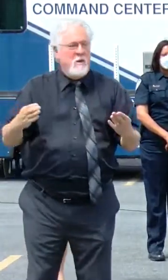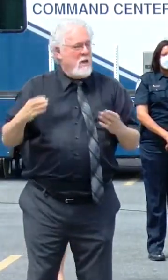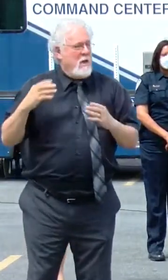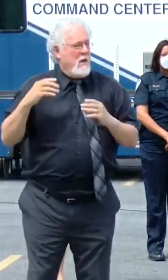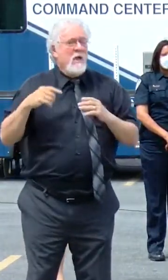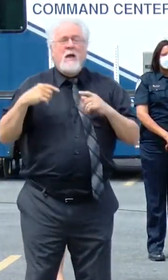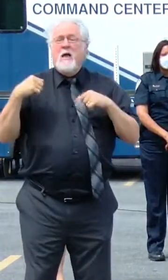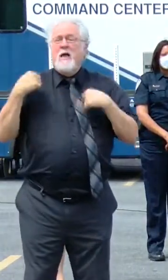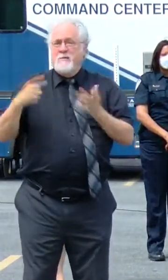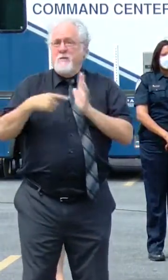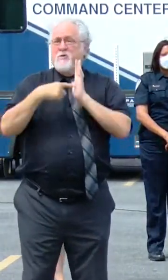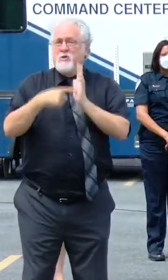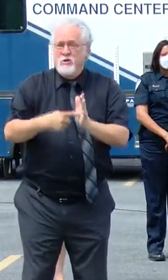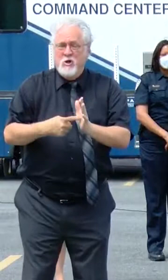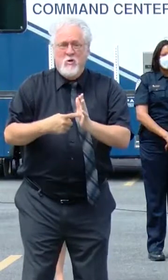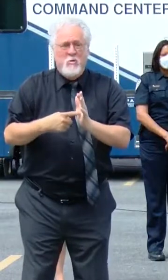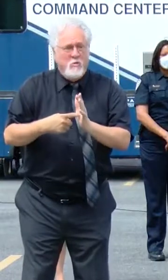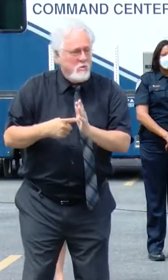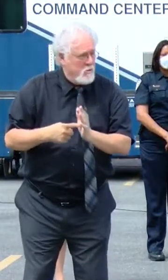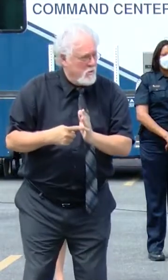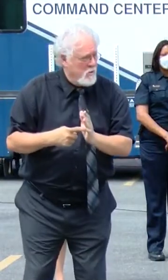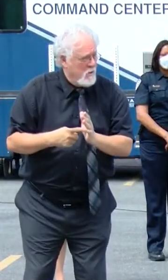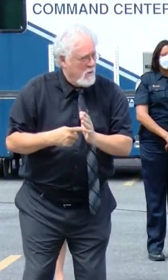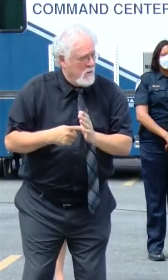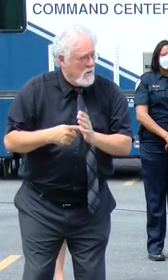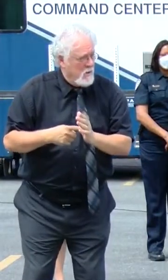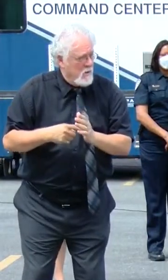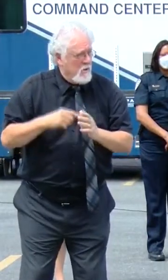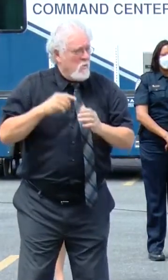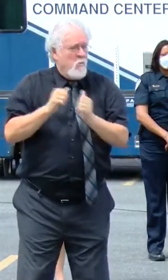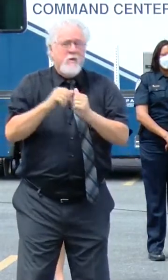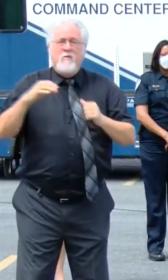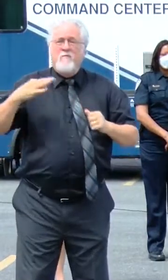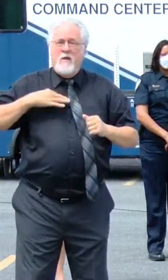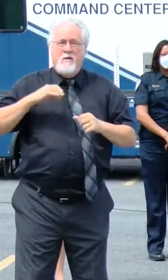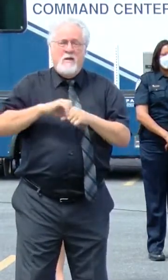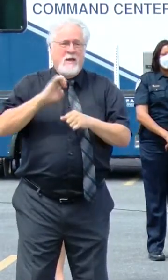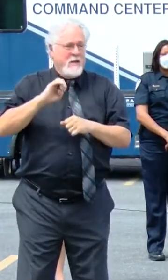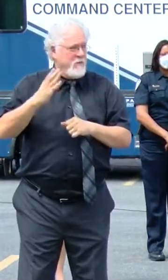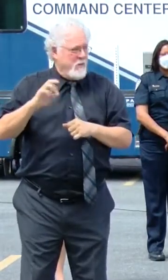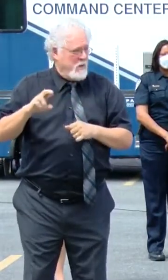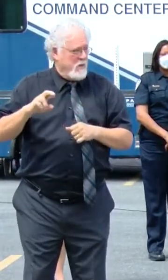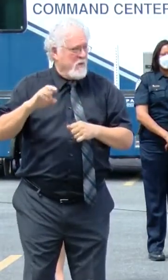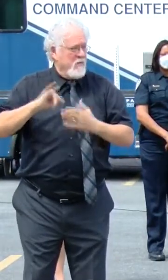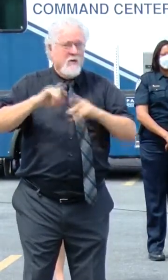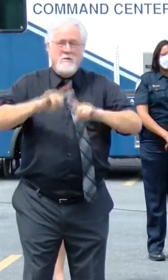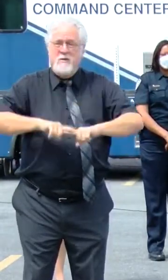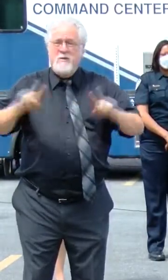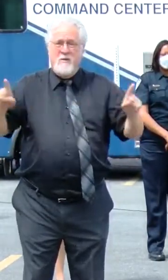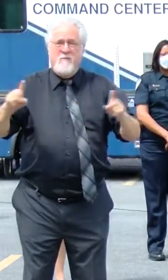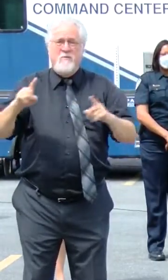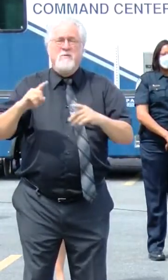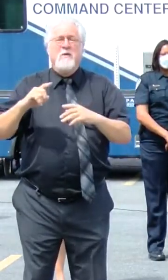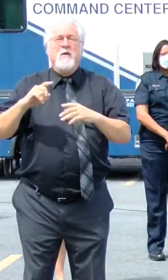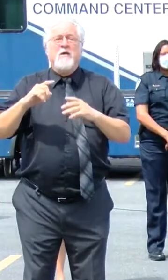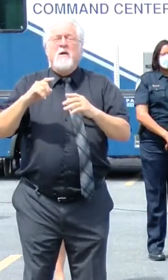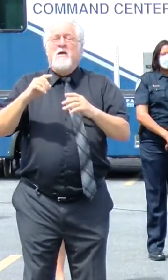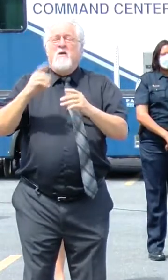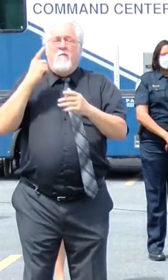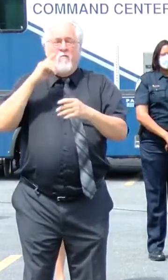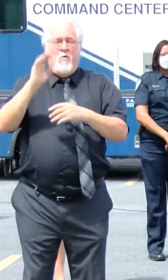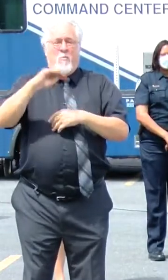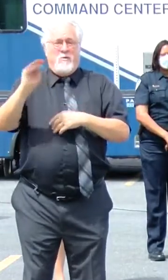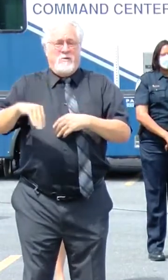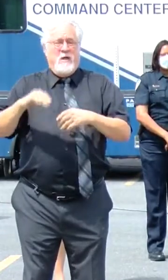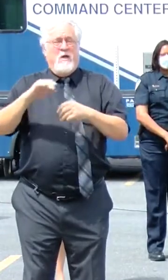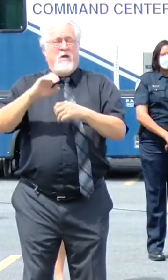been demonstrated across the country, as well as here in EBR, a discrepancy in the prevalence of coronavirus